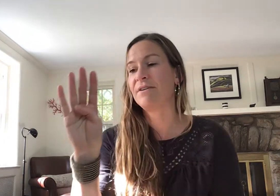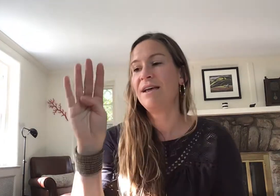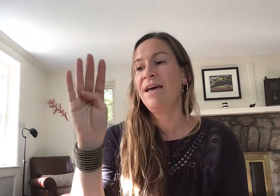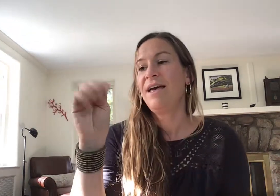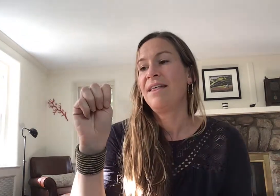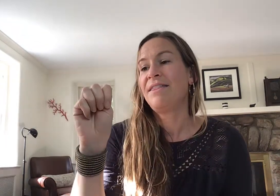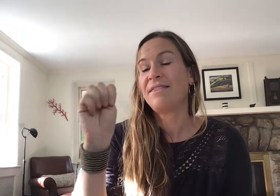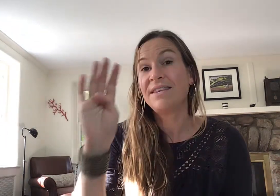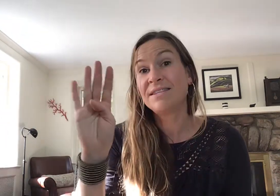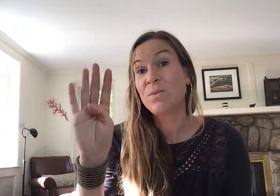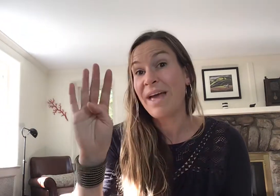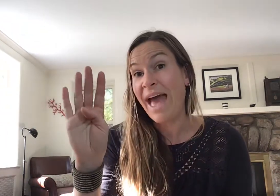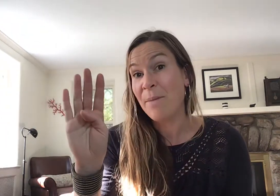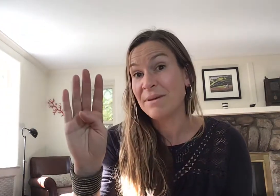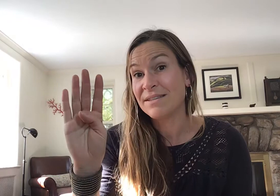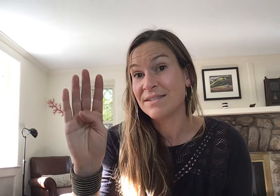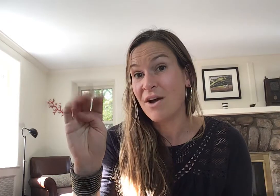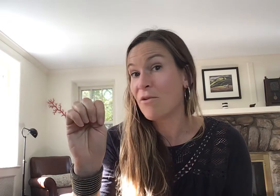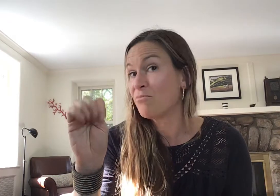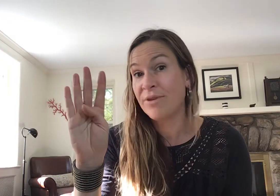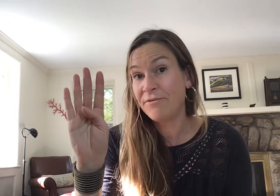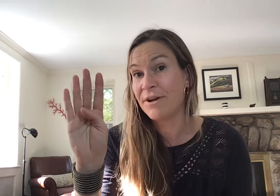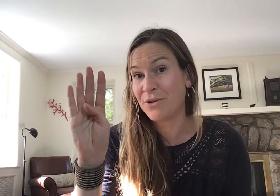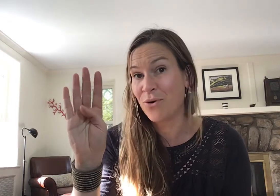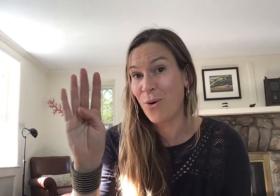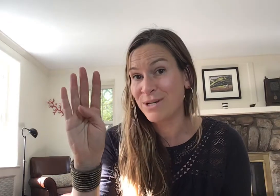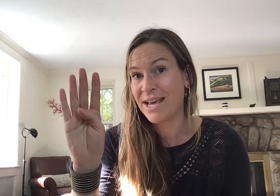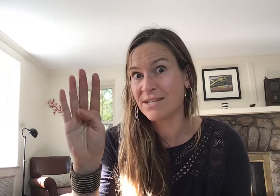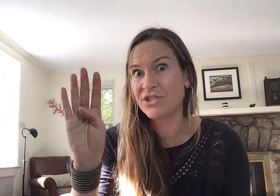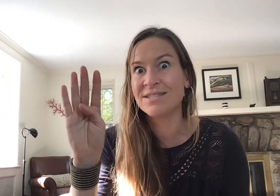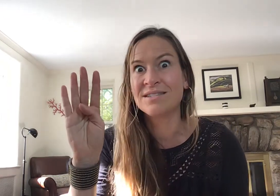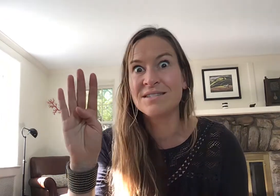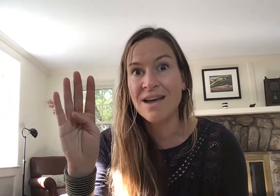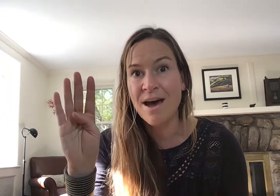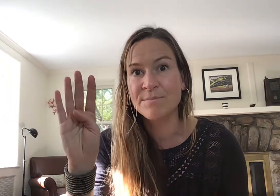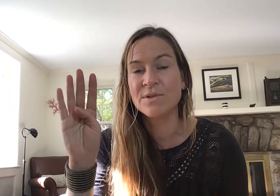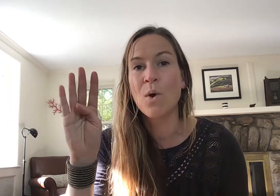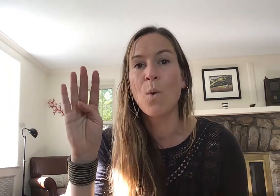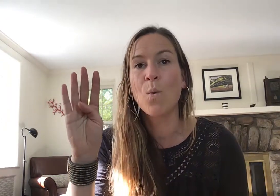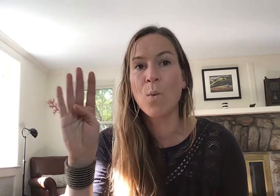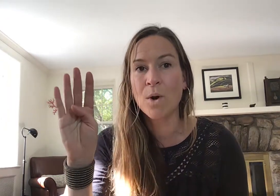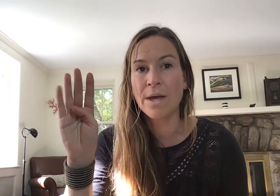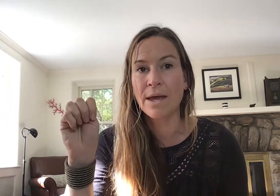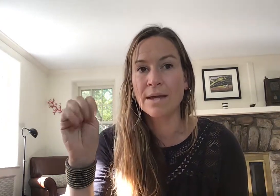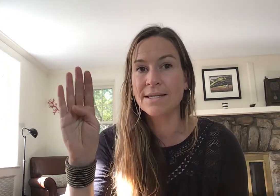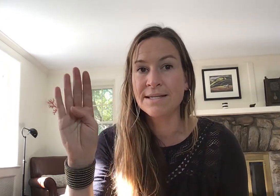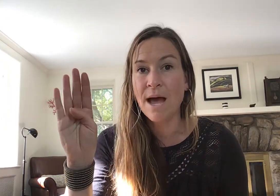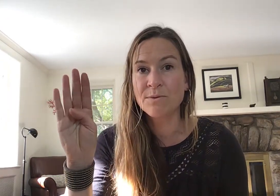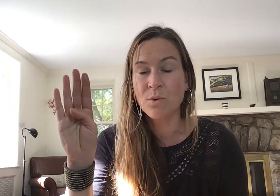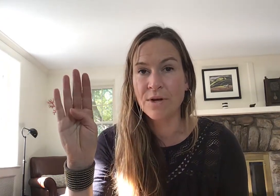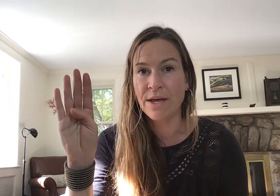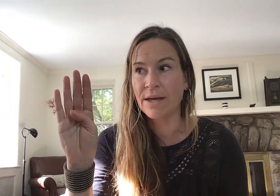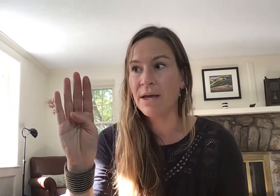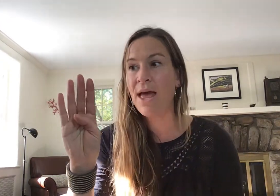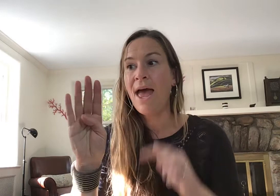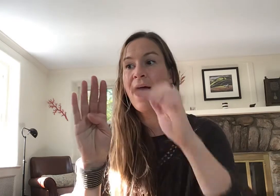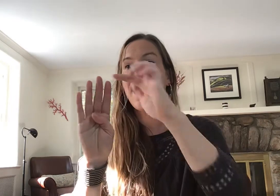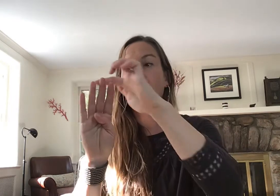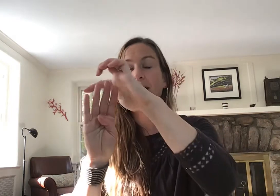that this is what happens our prefrontal cortex just stops working it stops working and